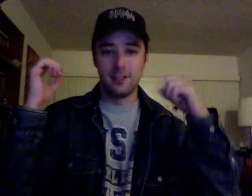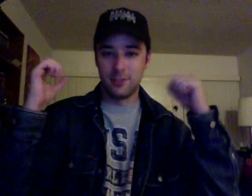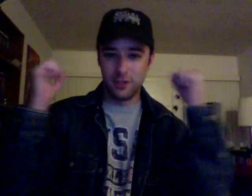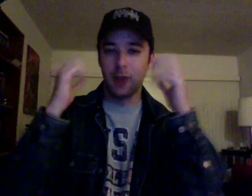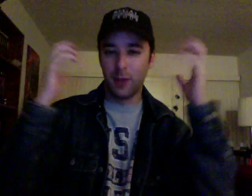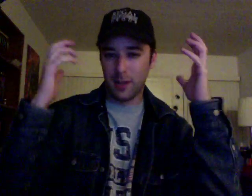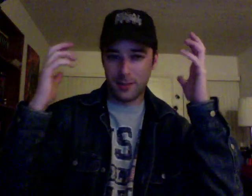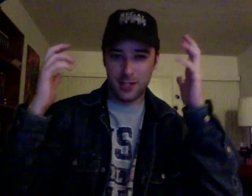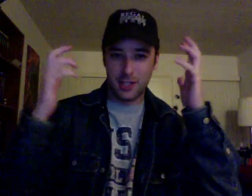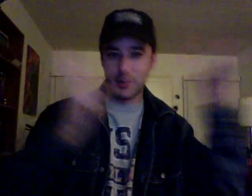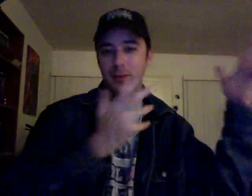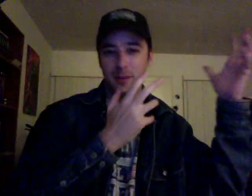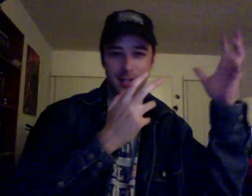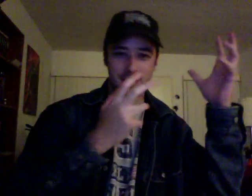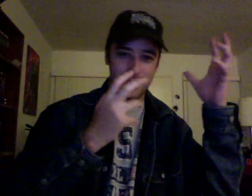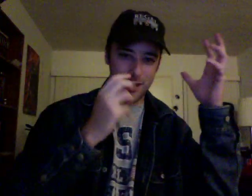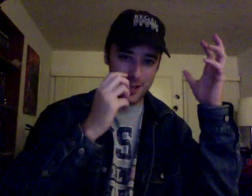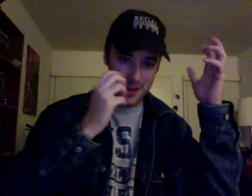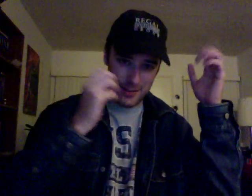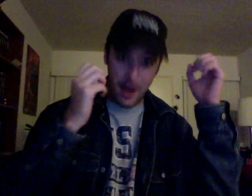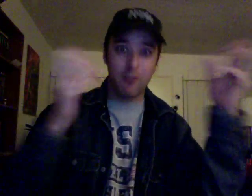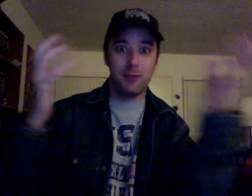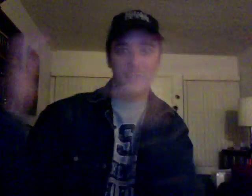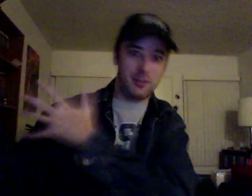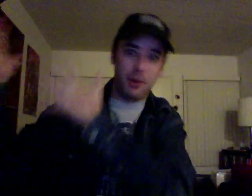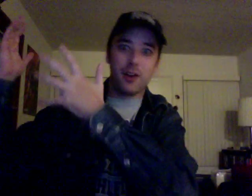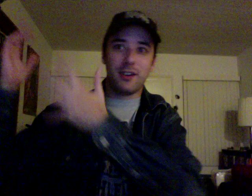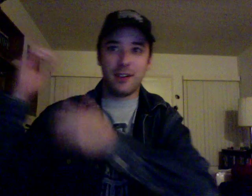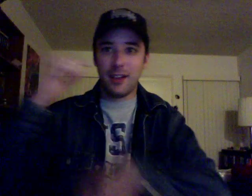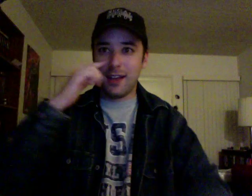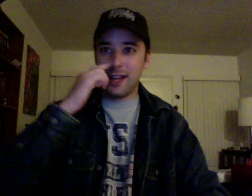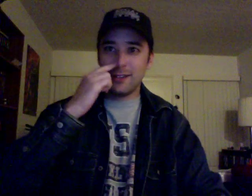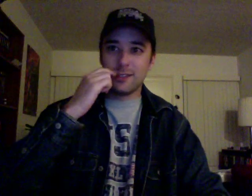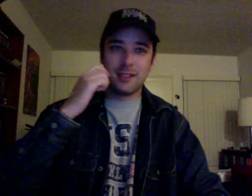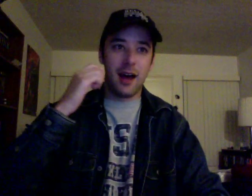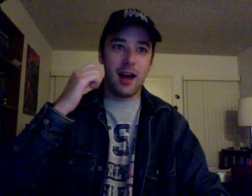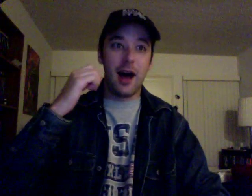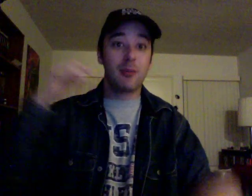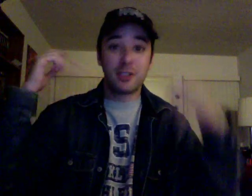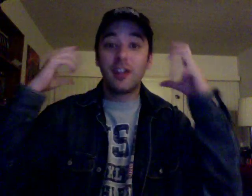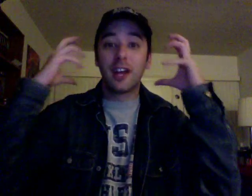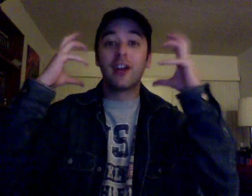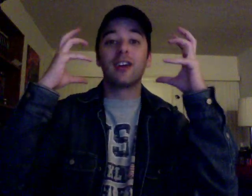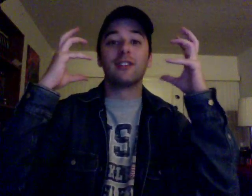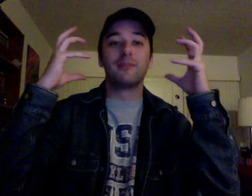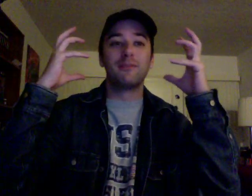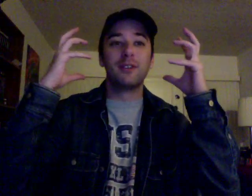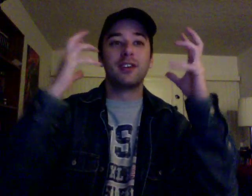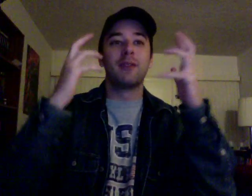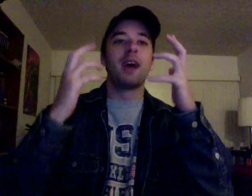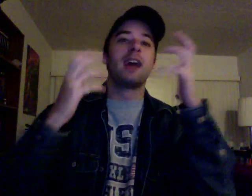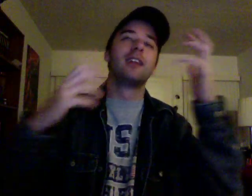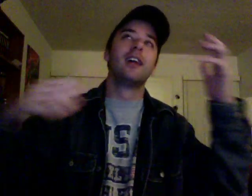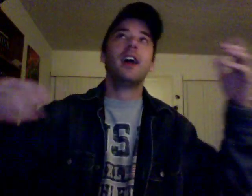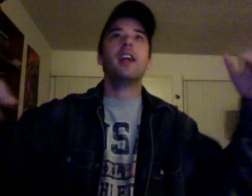John Williams to his Spielberg. He's the Elfman to his Burton. I'm still hearing the music in my head that...